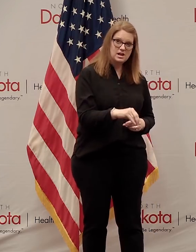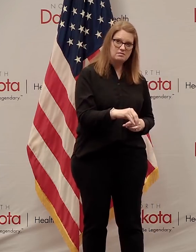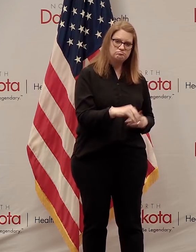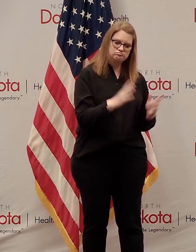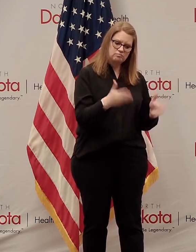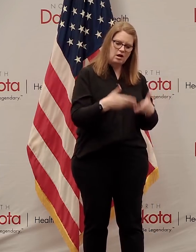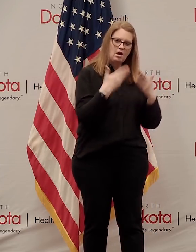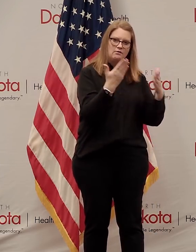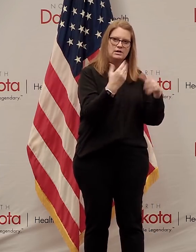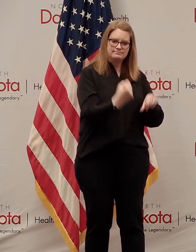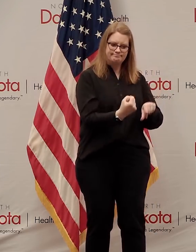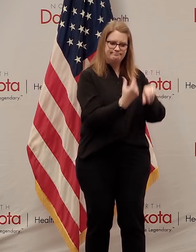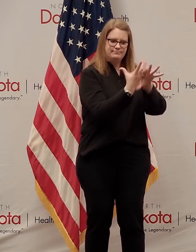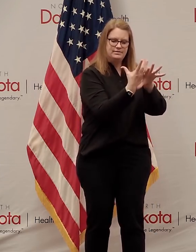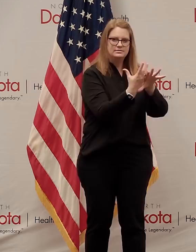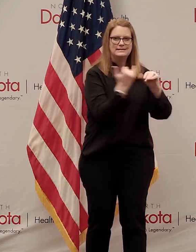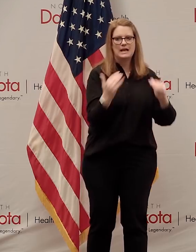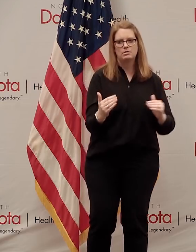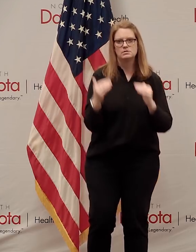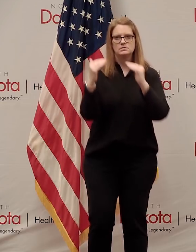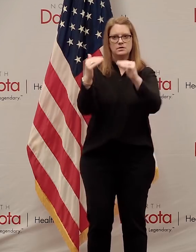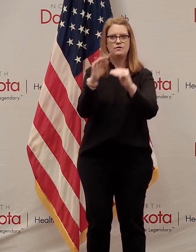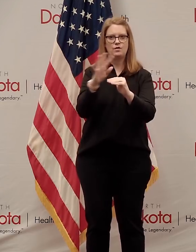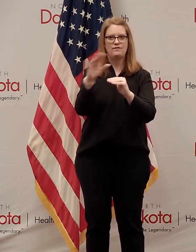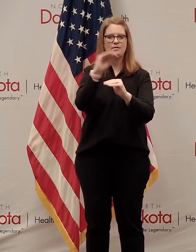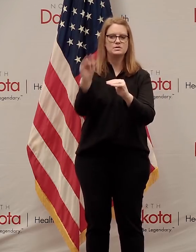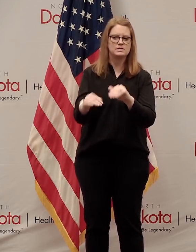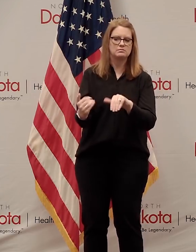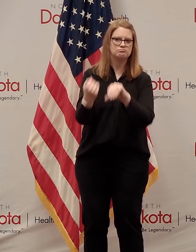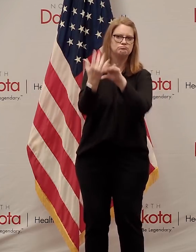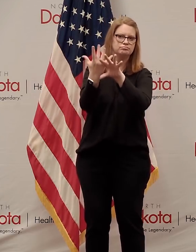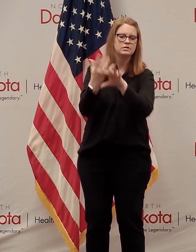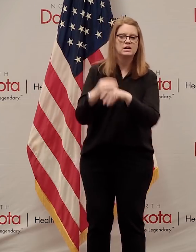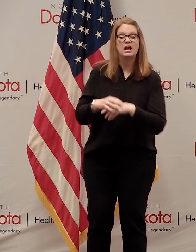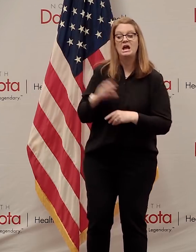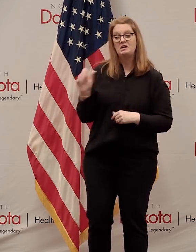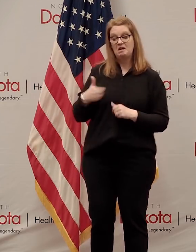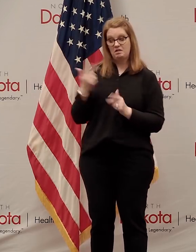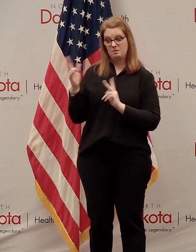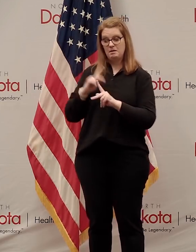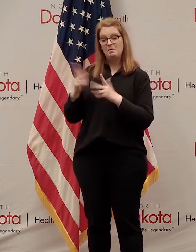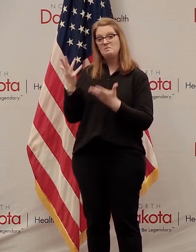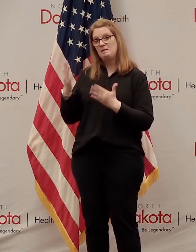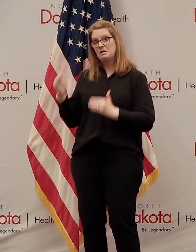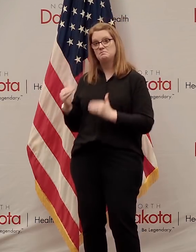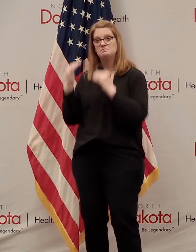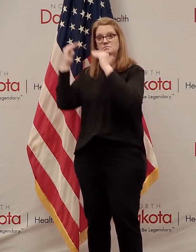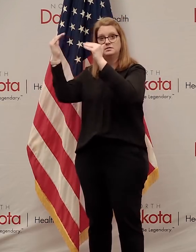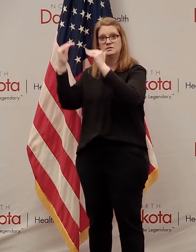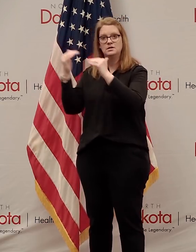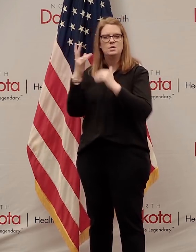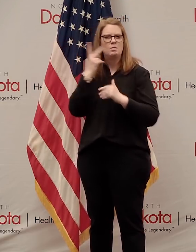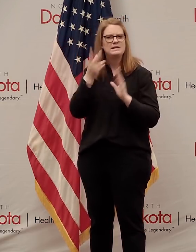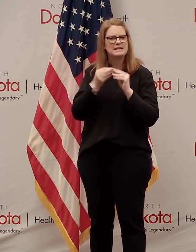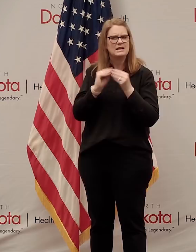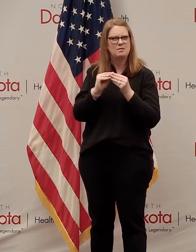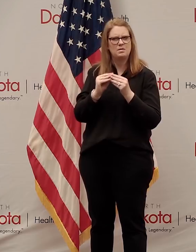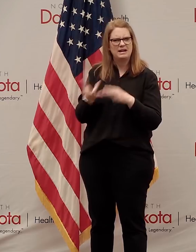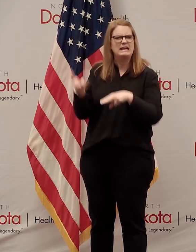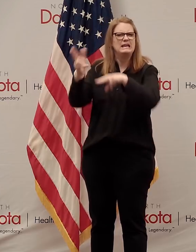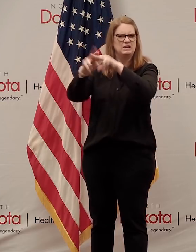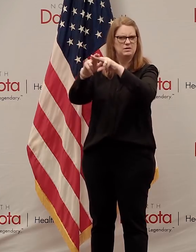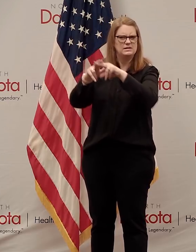telehealth. Now it's up to 45%. Others are looking at beginning. We want to see that number climb. So thank you to the